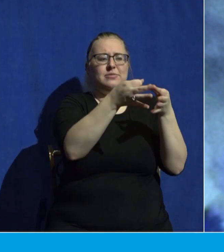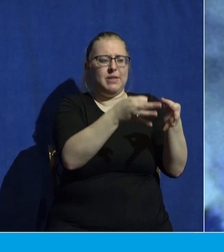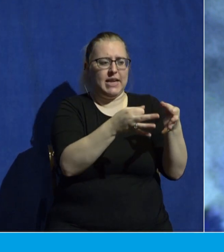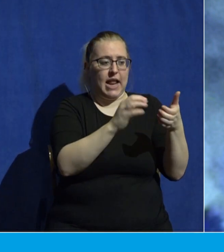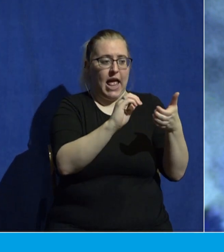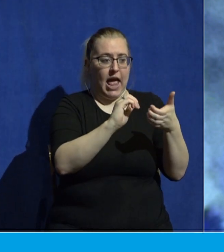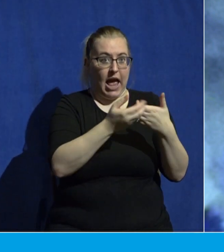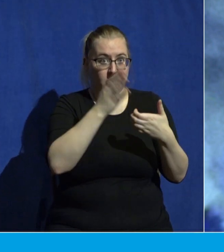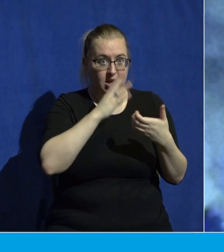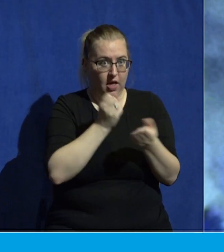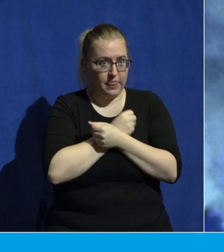Not a little.